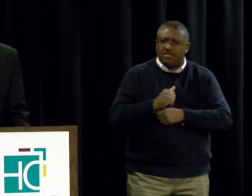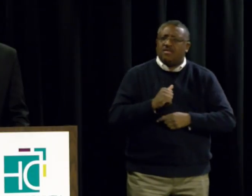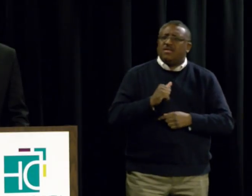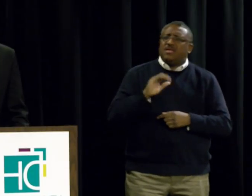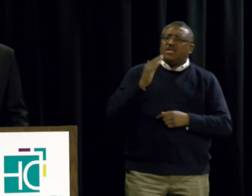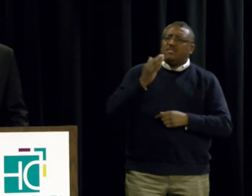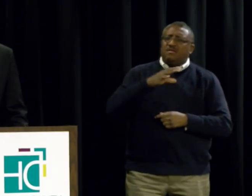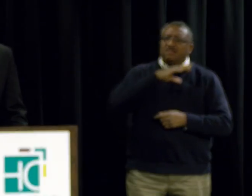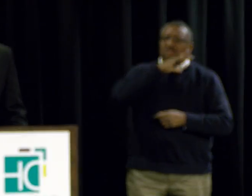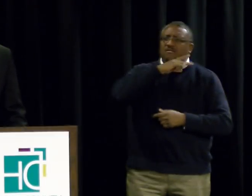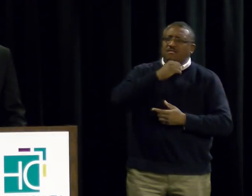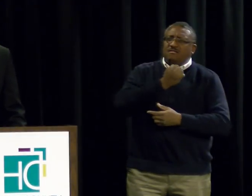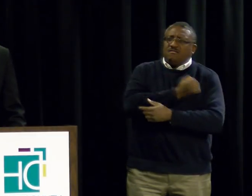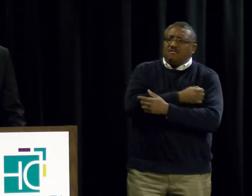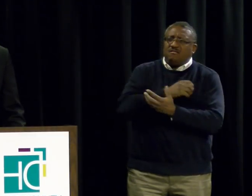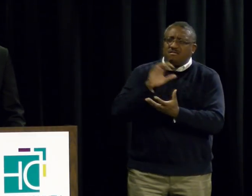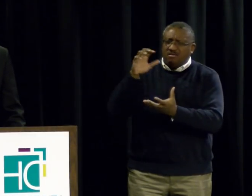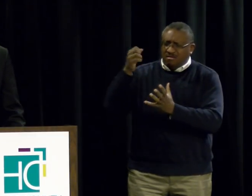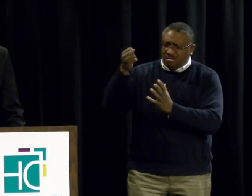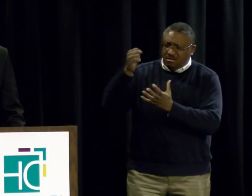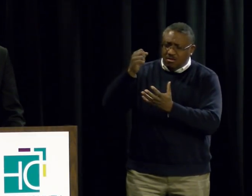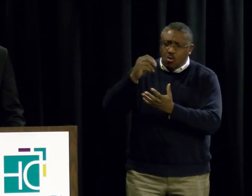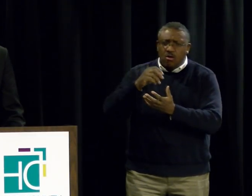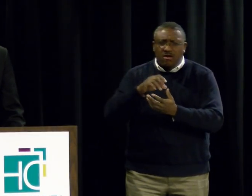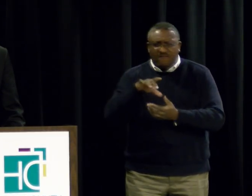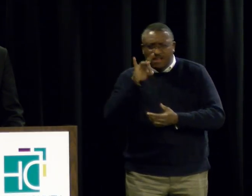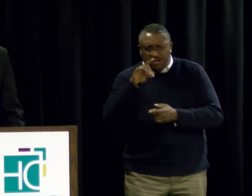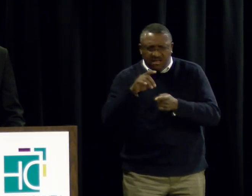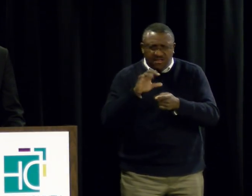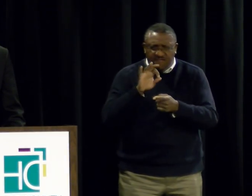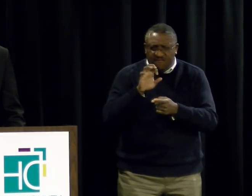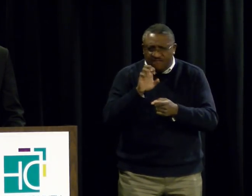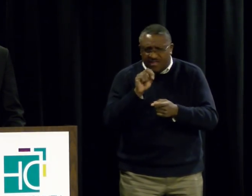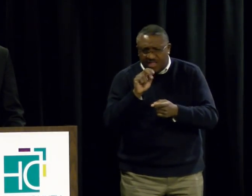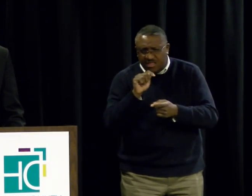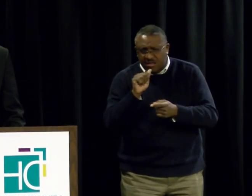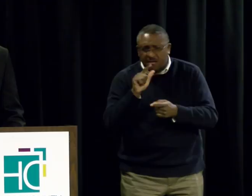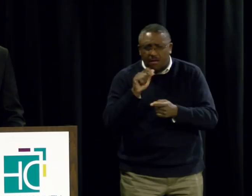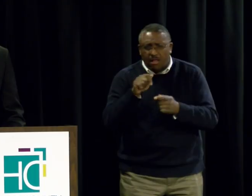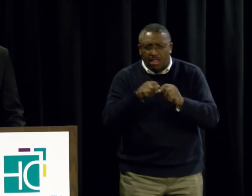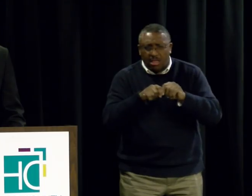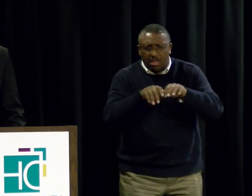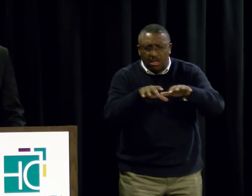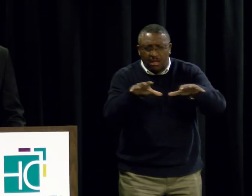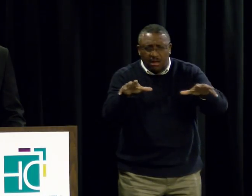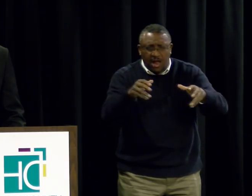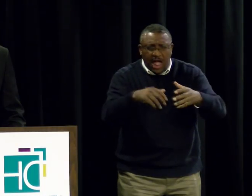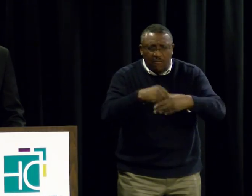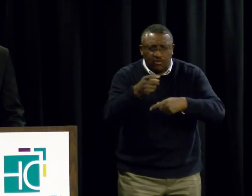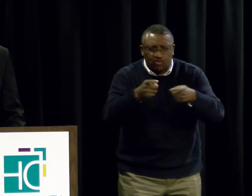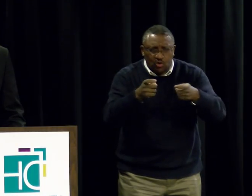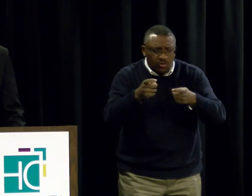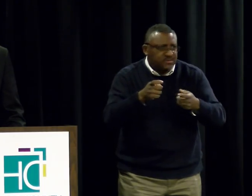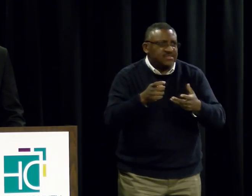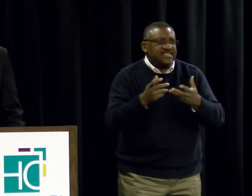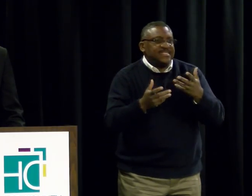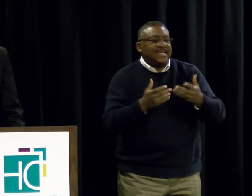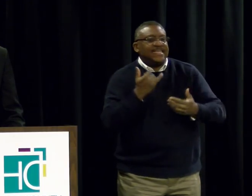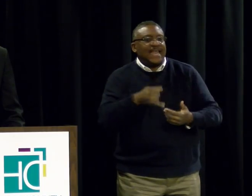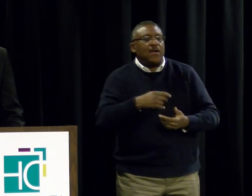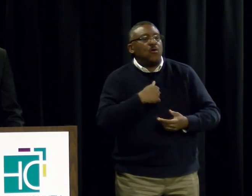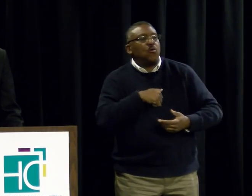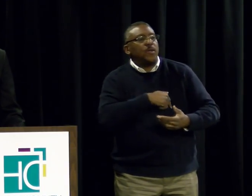batch or traces of fentanyl and other controlled substances, we will now issue